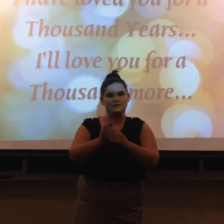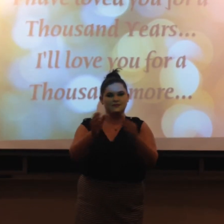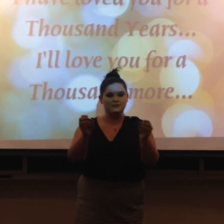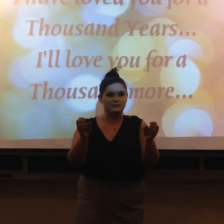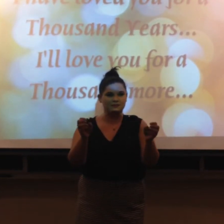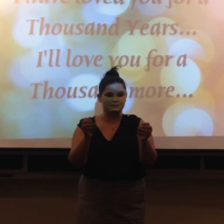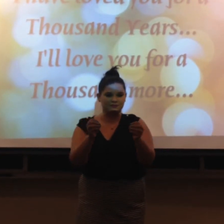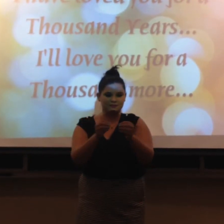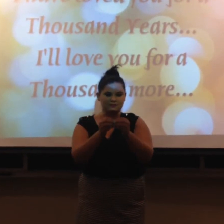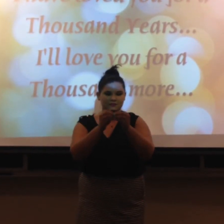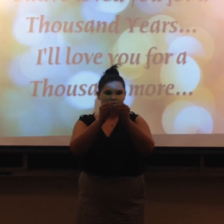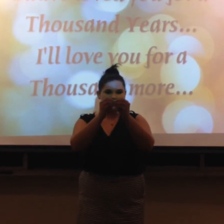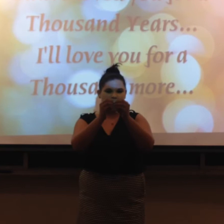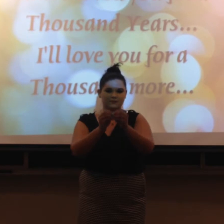years